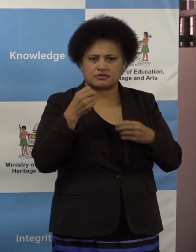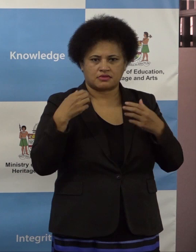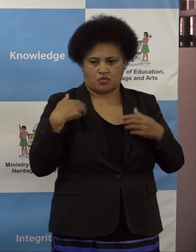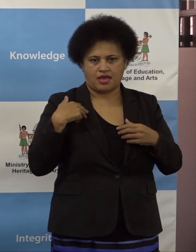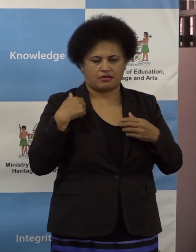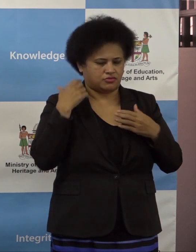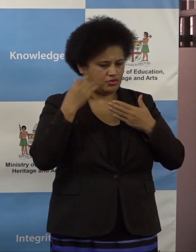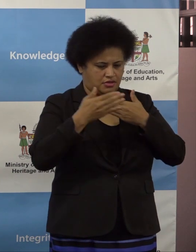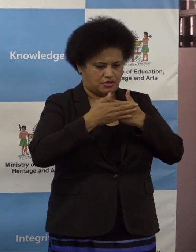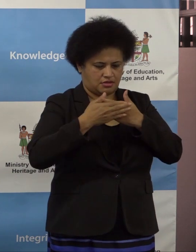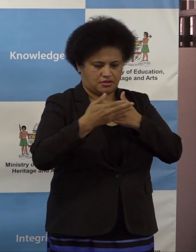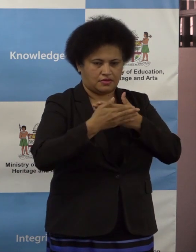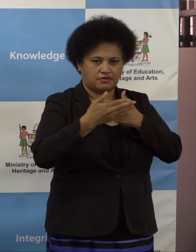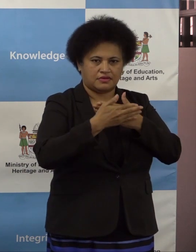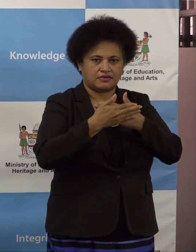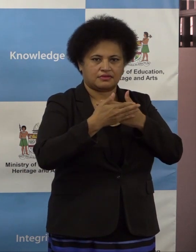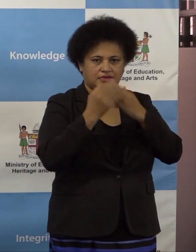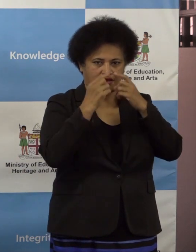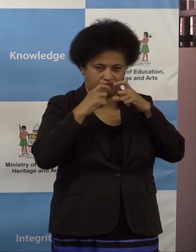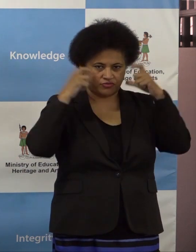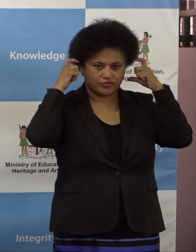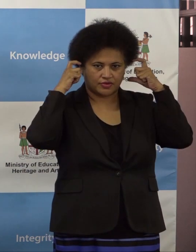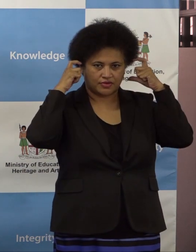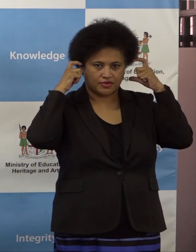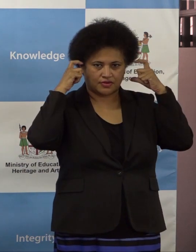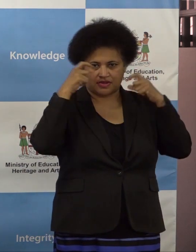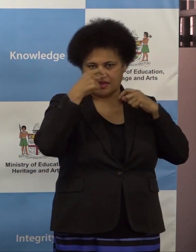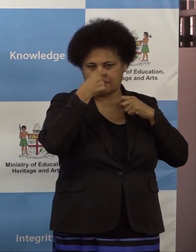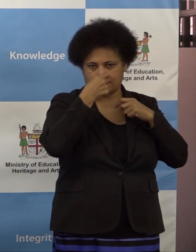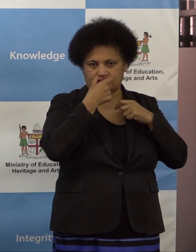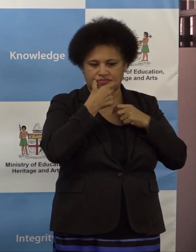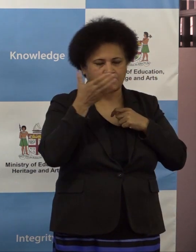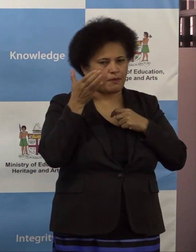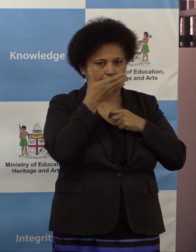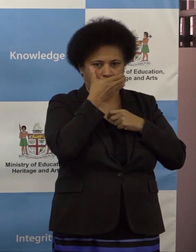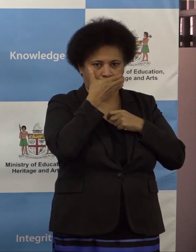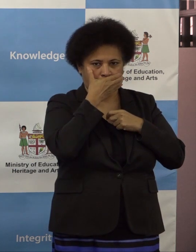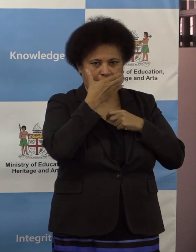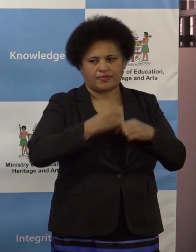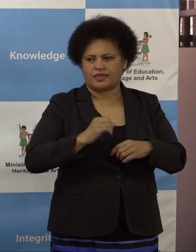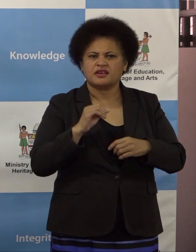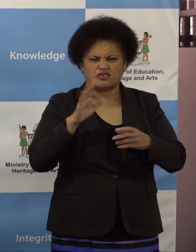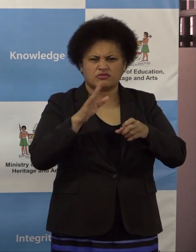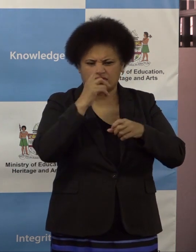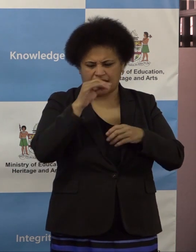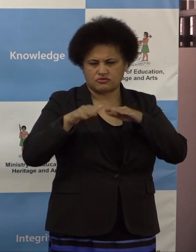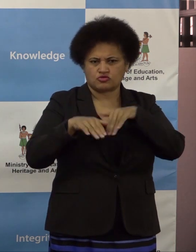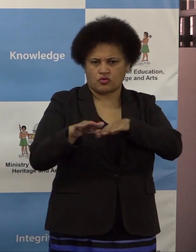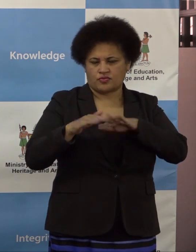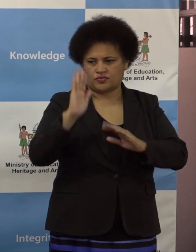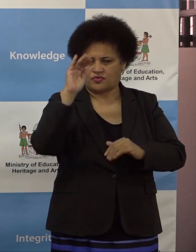multi-layered and comfortable and must cover mouth and nose. Homemade masks are fine as long as